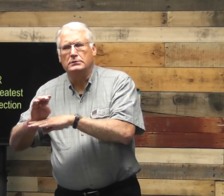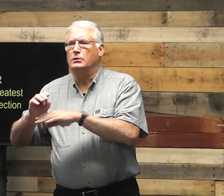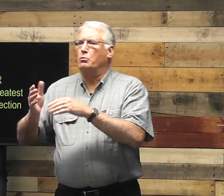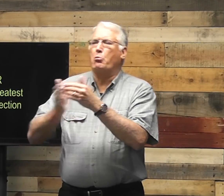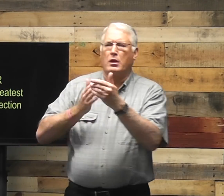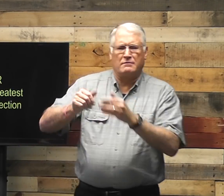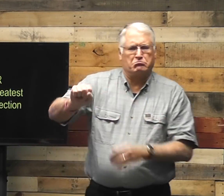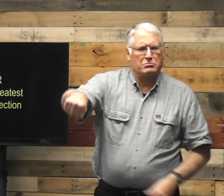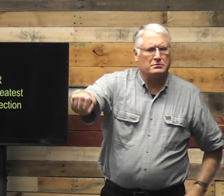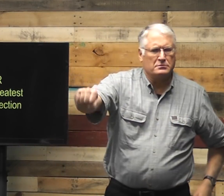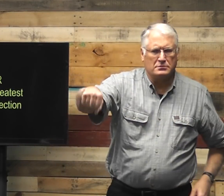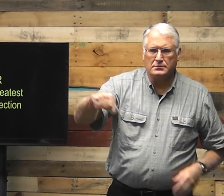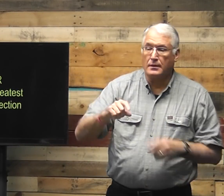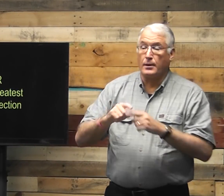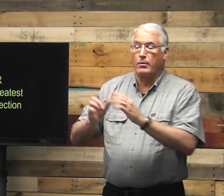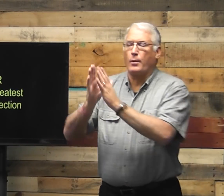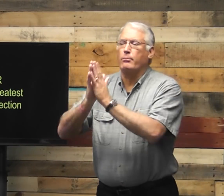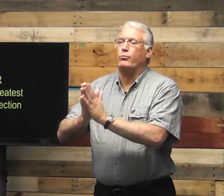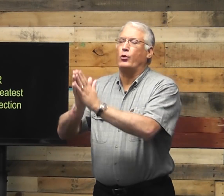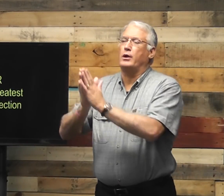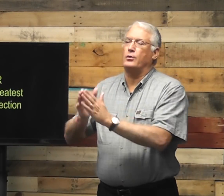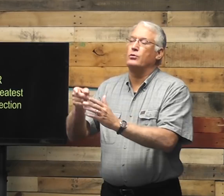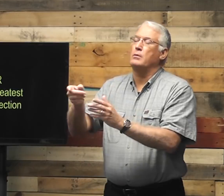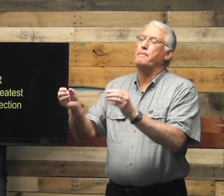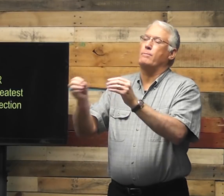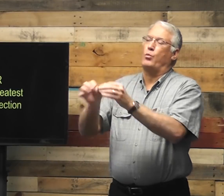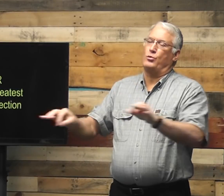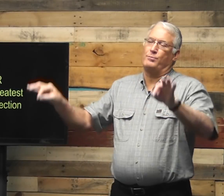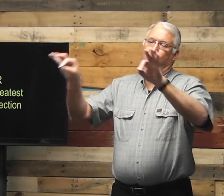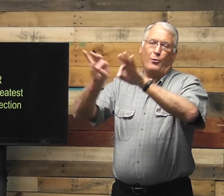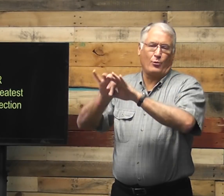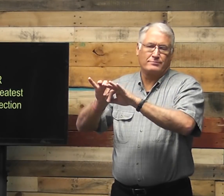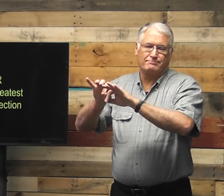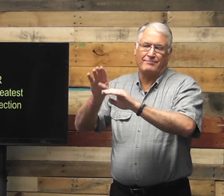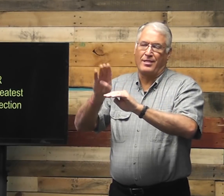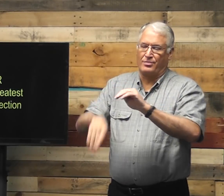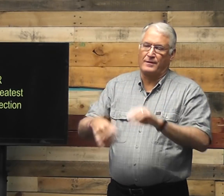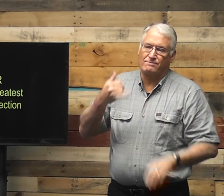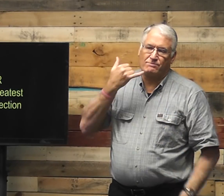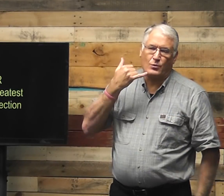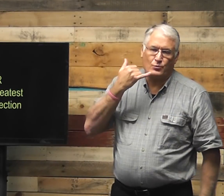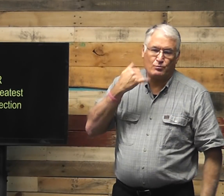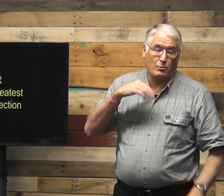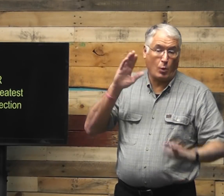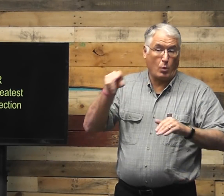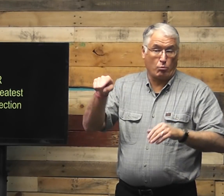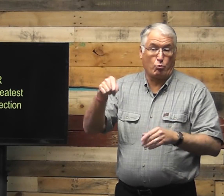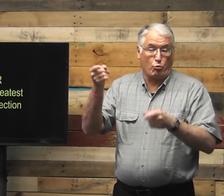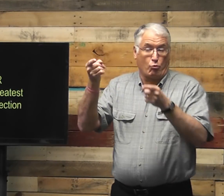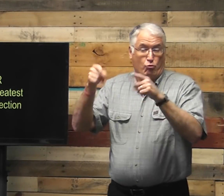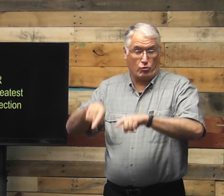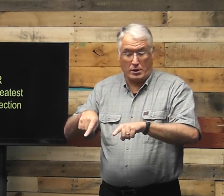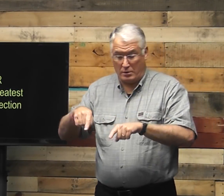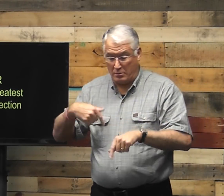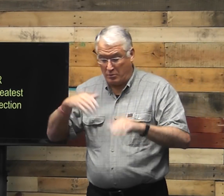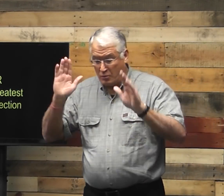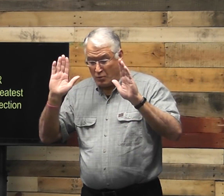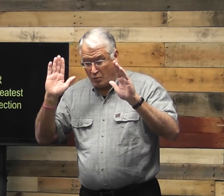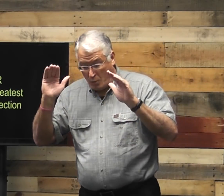that we have to do. Yes, but prayer is more important than our phones. And I hope you would agree with